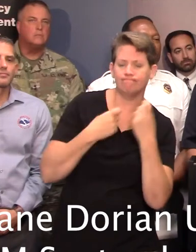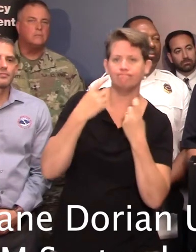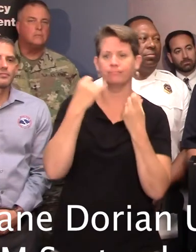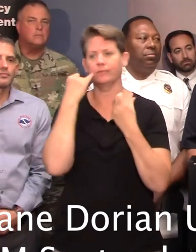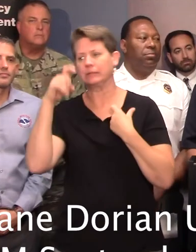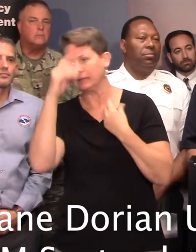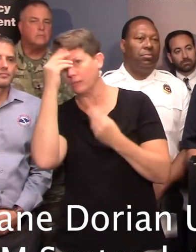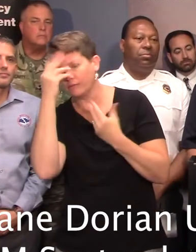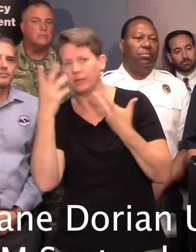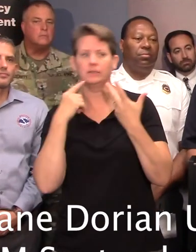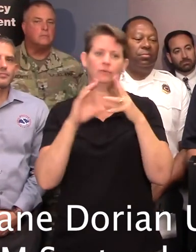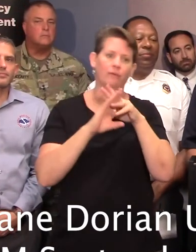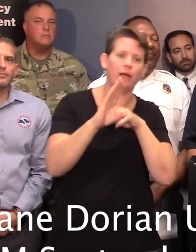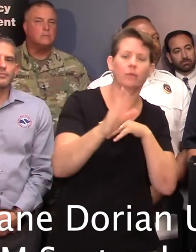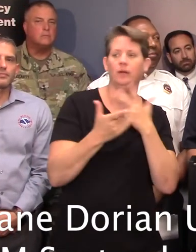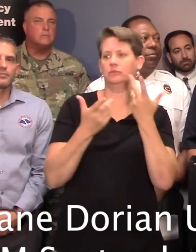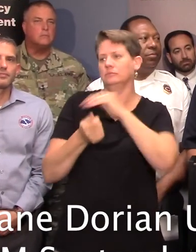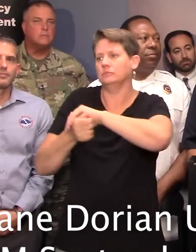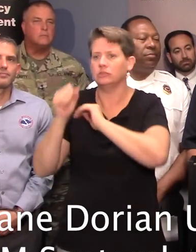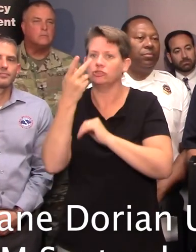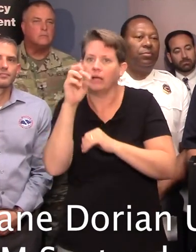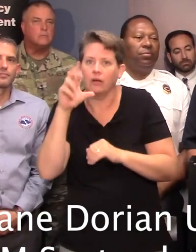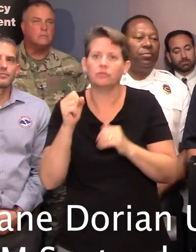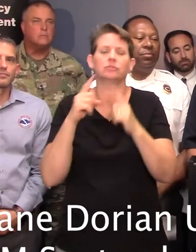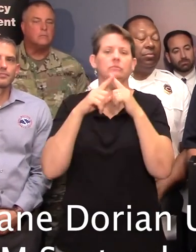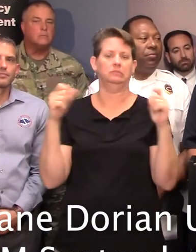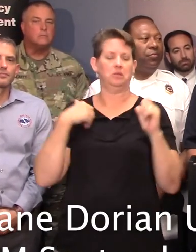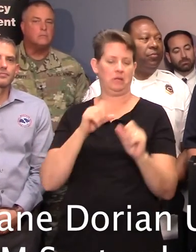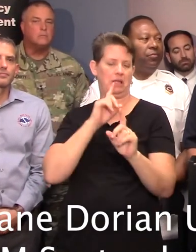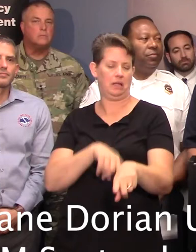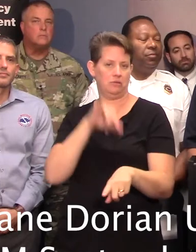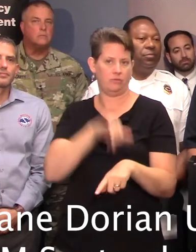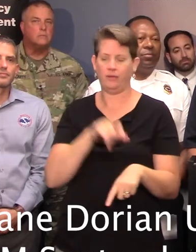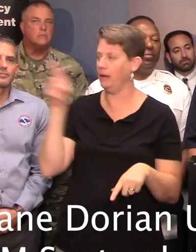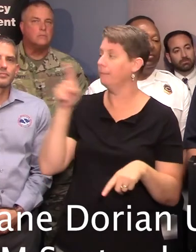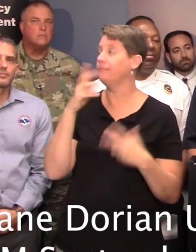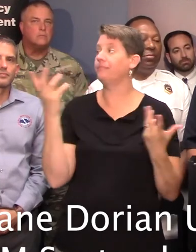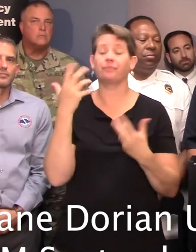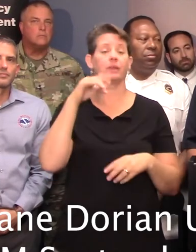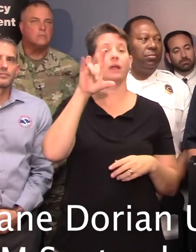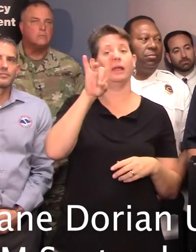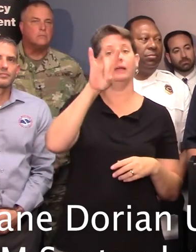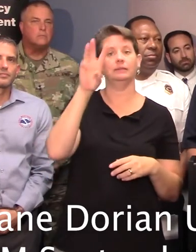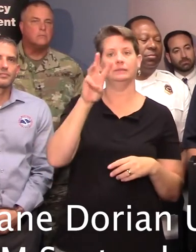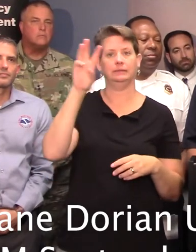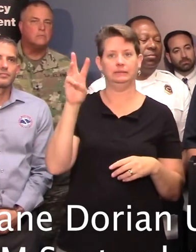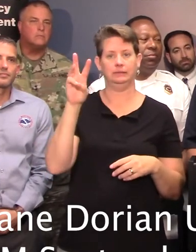to evacuation or sheltering or any other questions that they might have and we can answer for them. And that's at 1-866